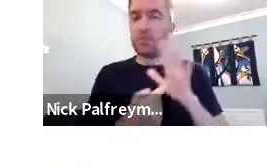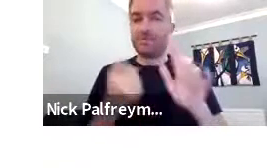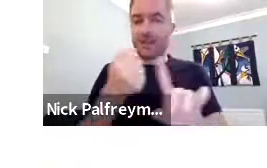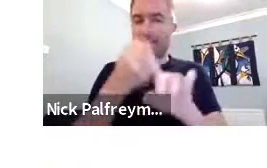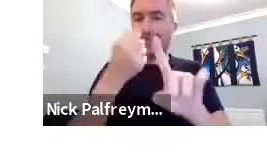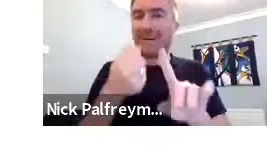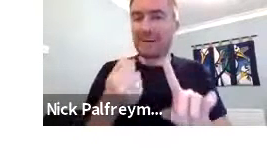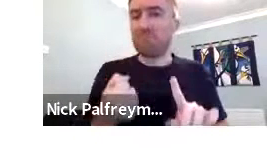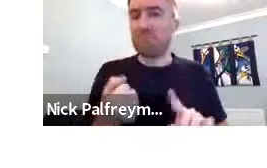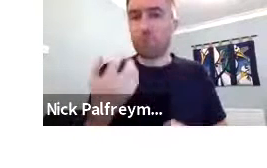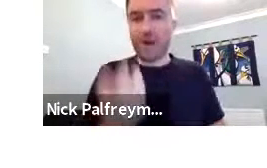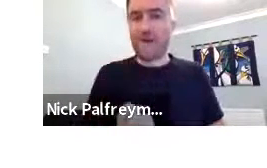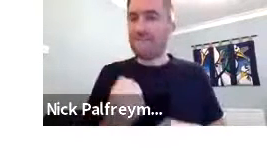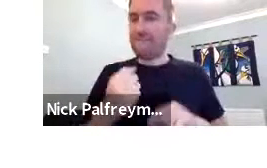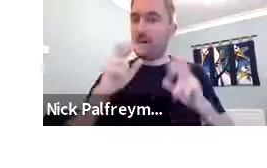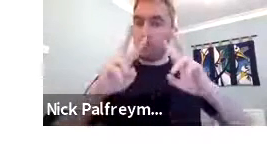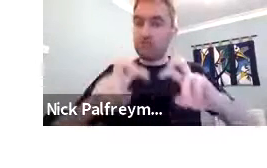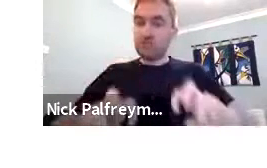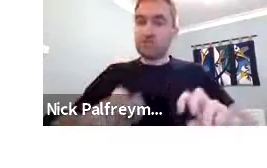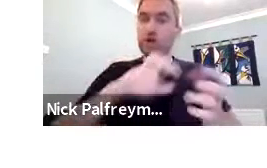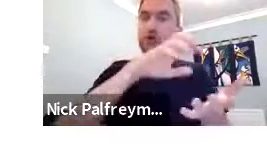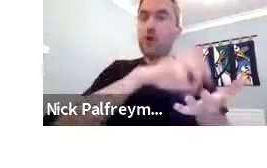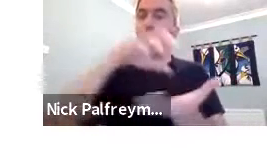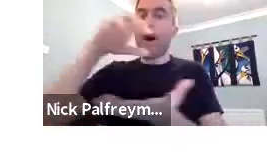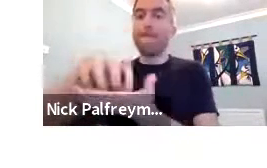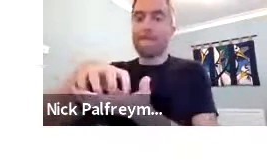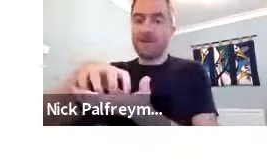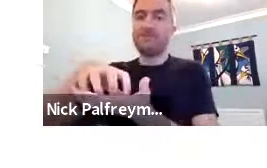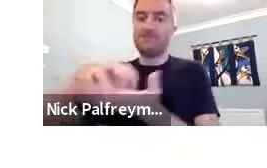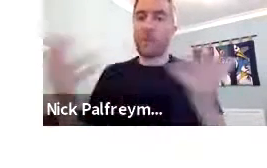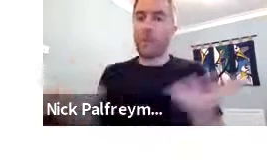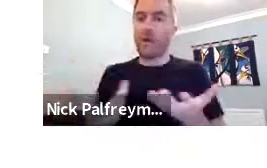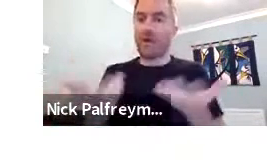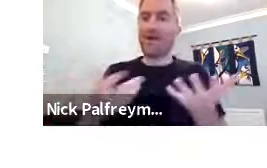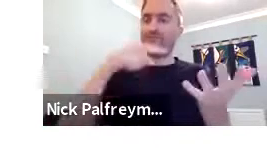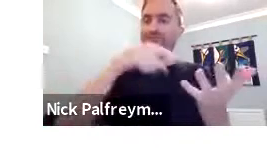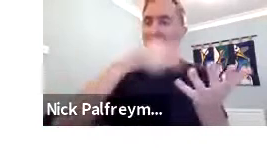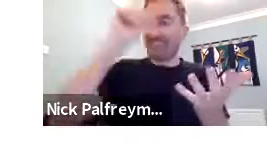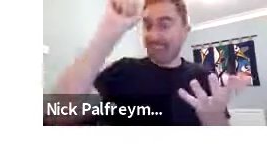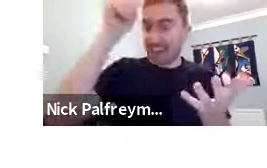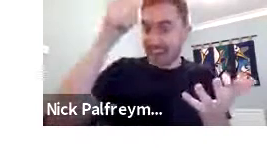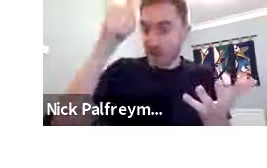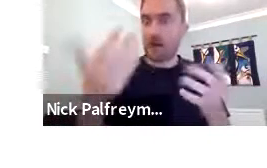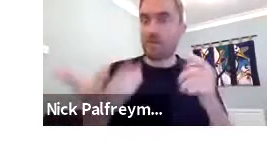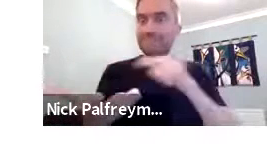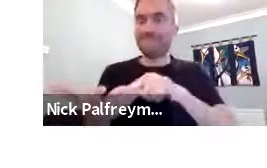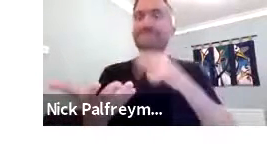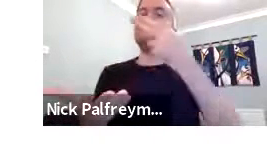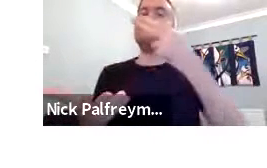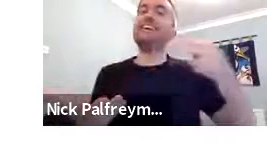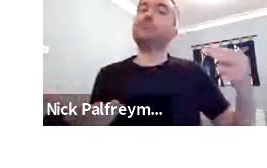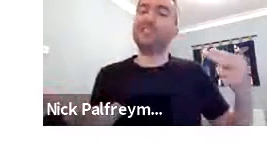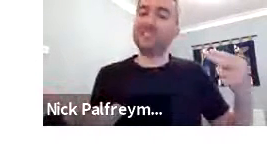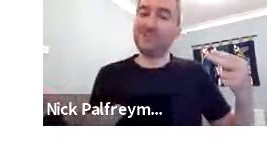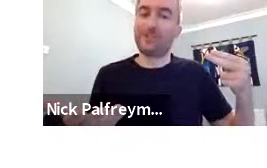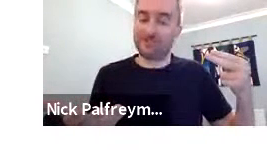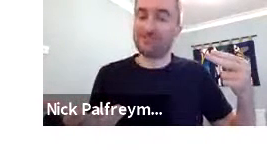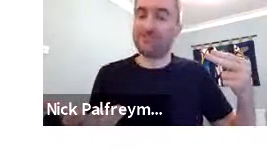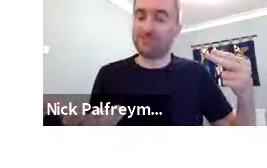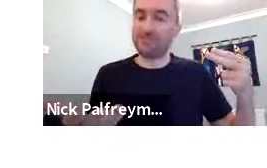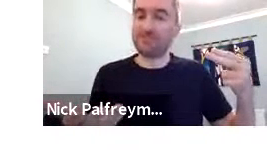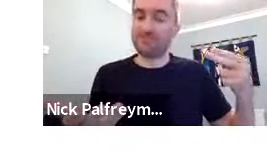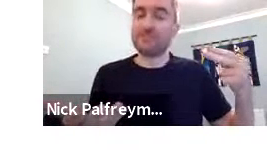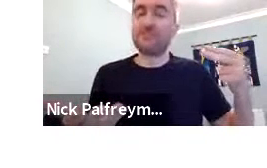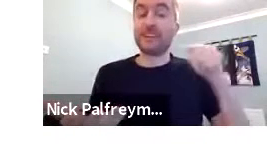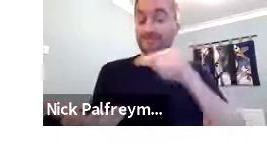look at the impact as well. It was it was useful to look at the research that we were doing and